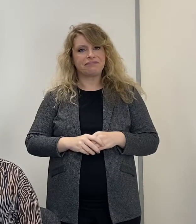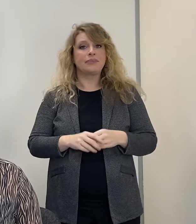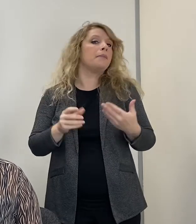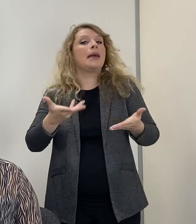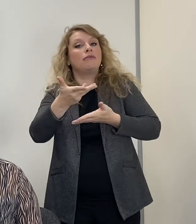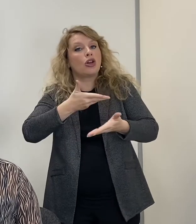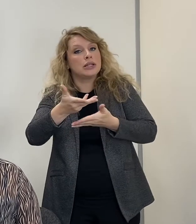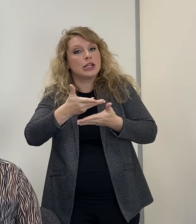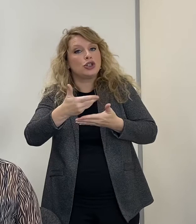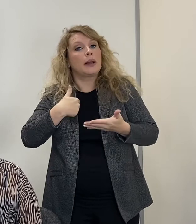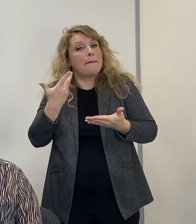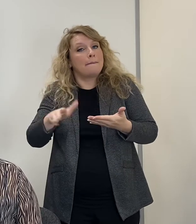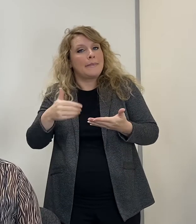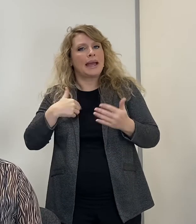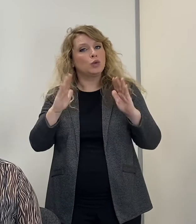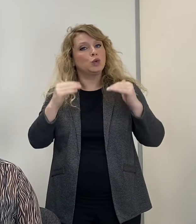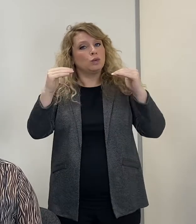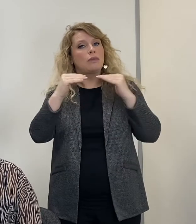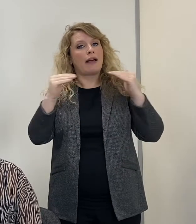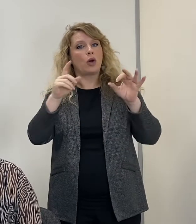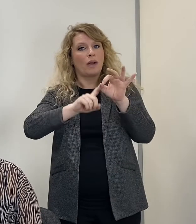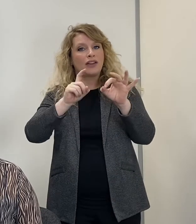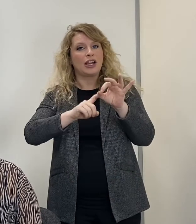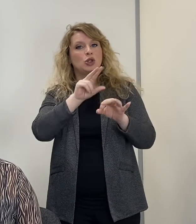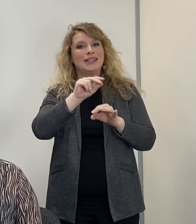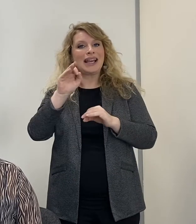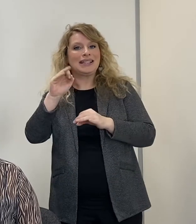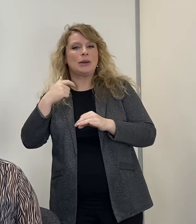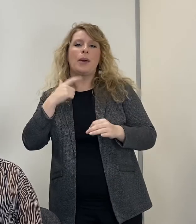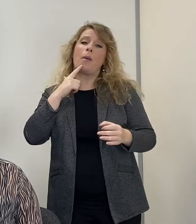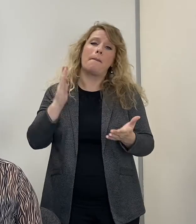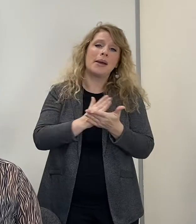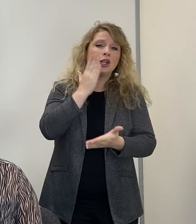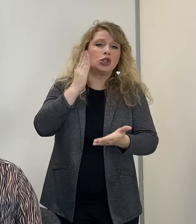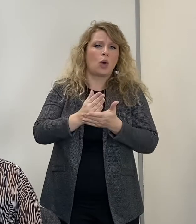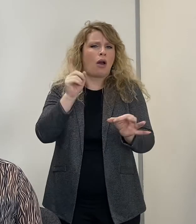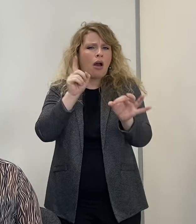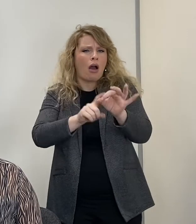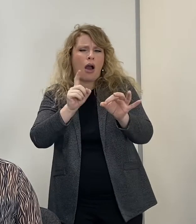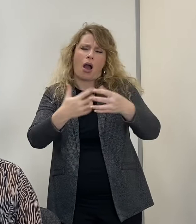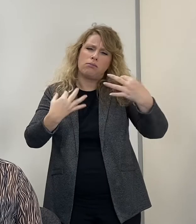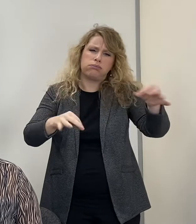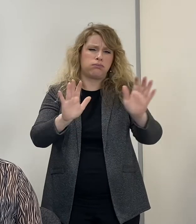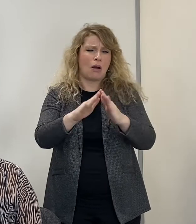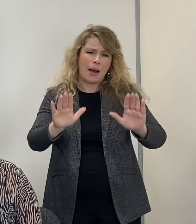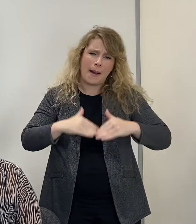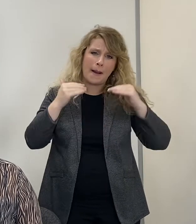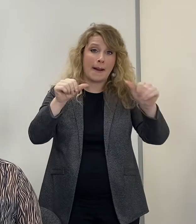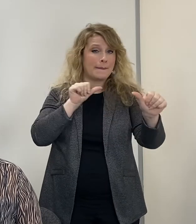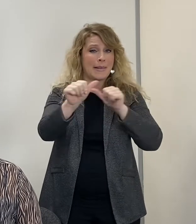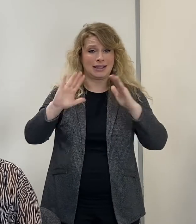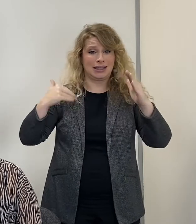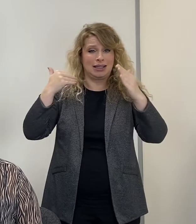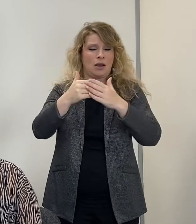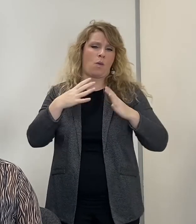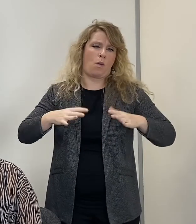Following on from a consultation of our high-level qualifications in 2018, we have been busy making sure our qualifications are